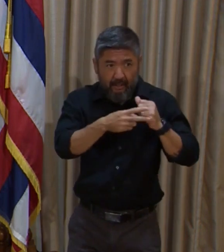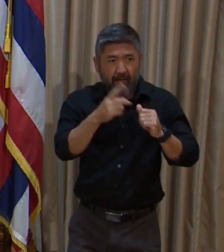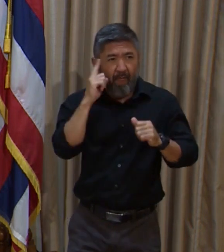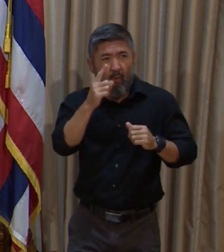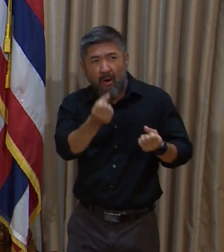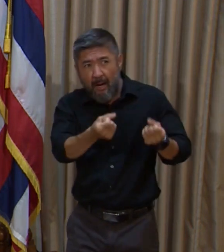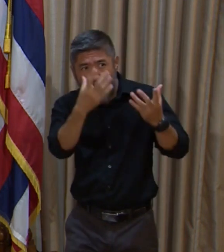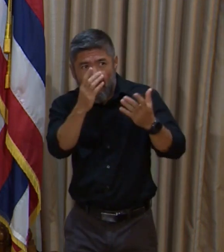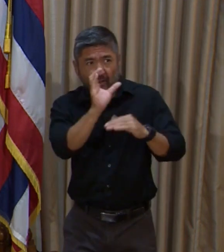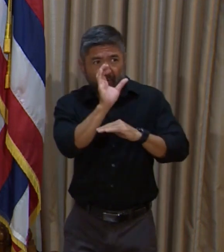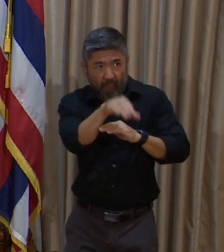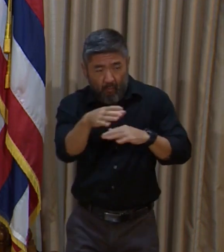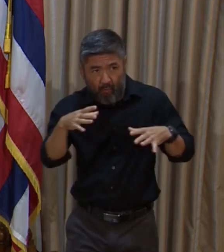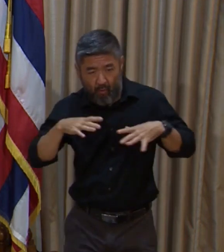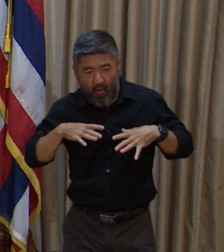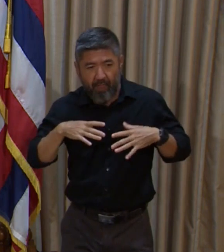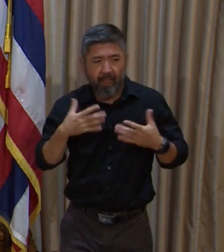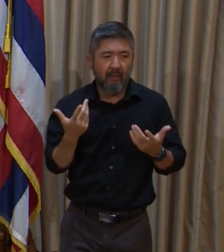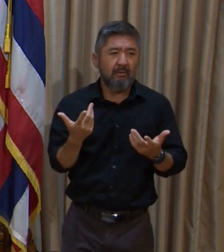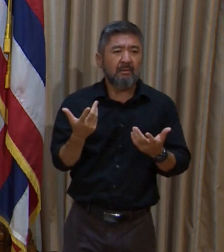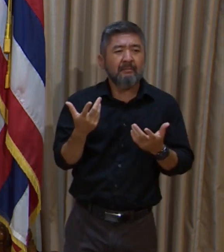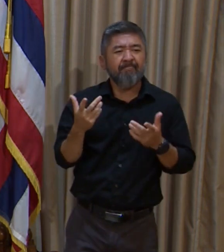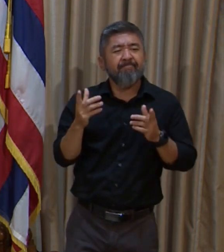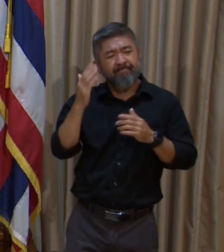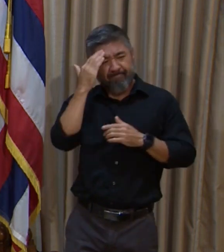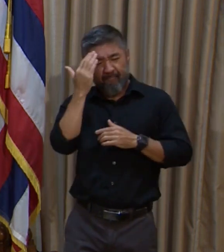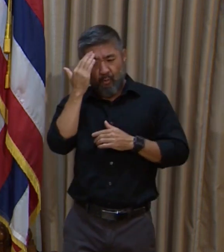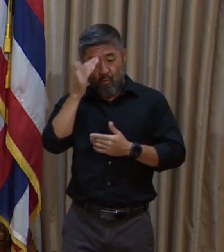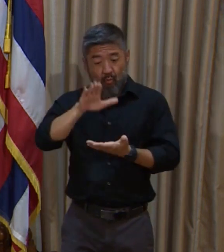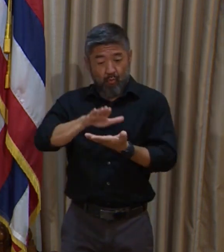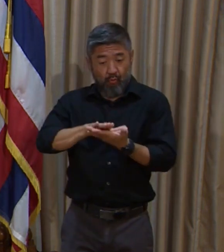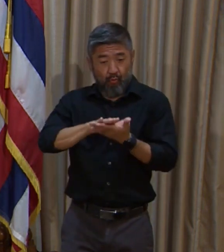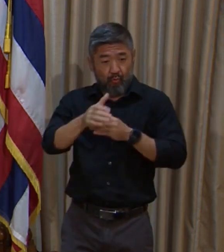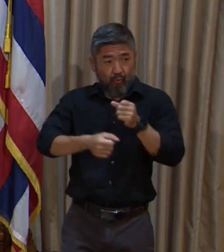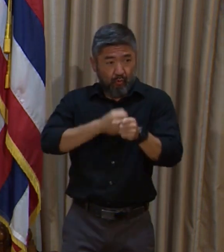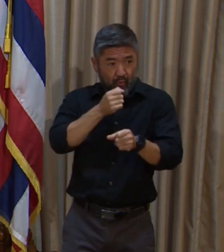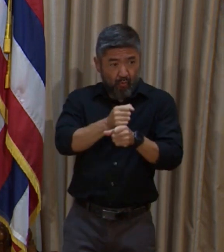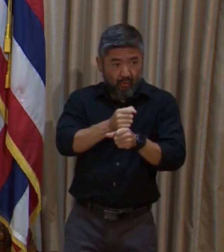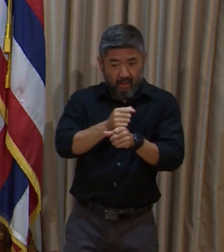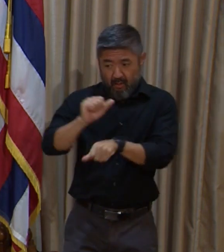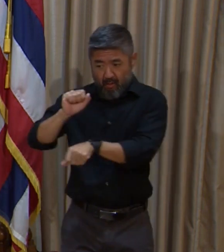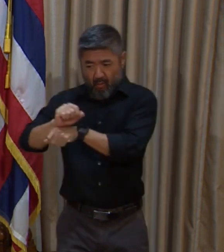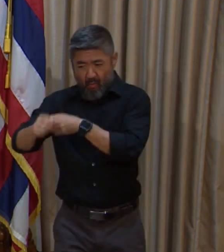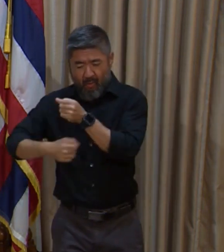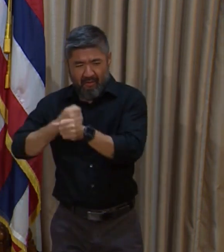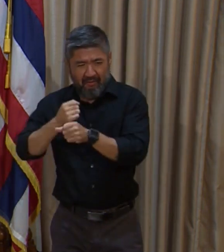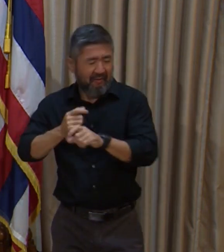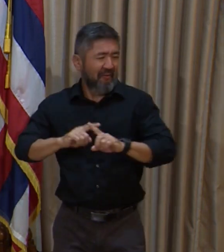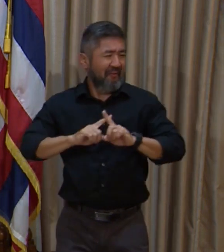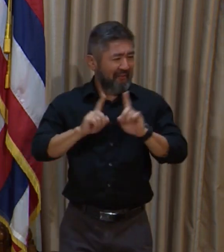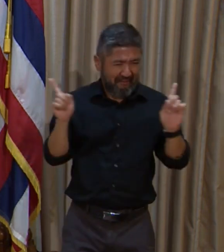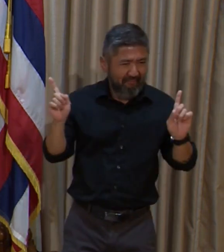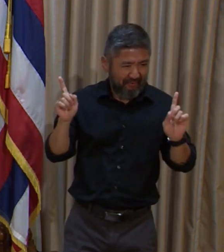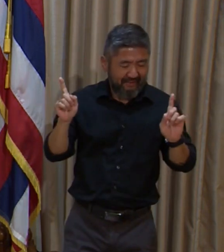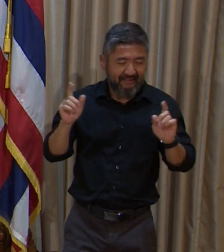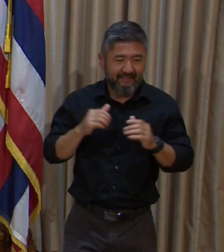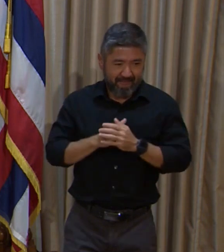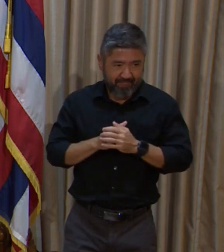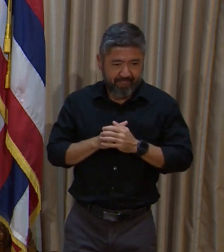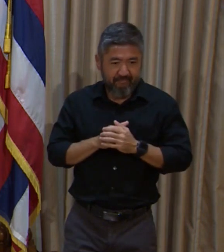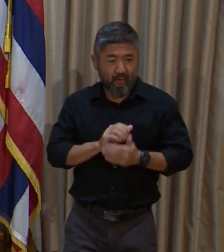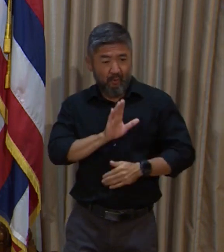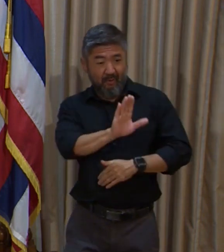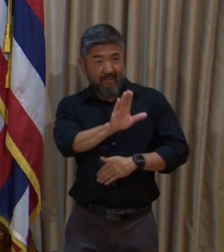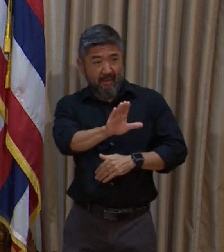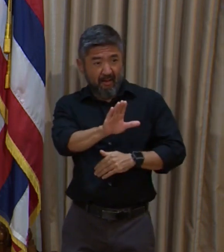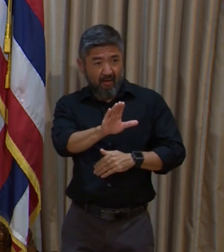academic school year is different than the work year, the furloughs as implemented would be